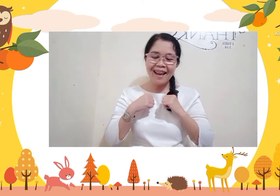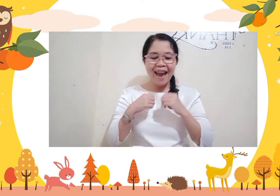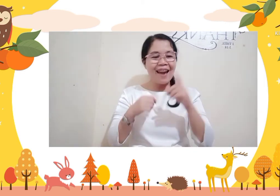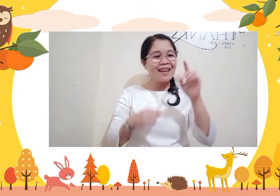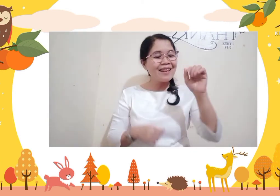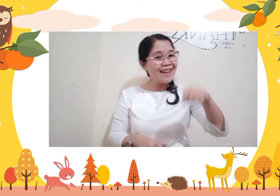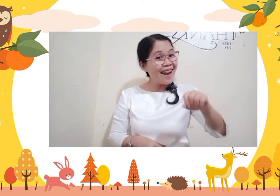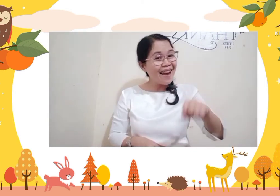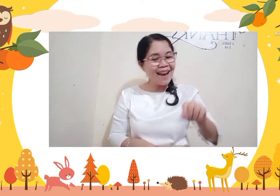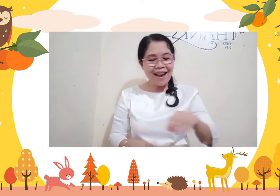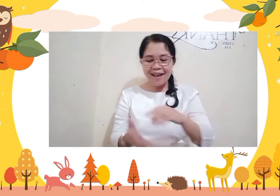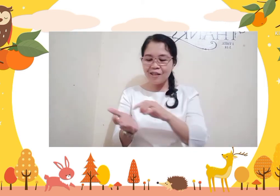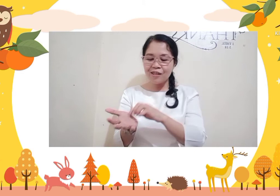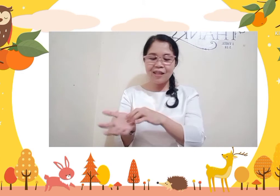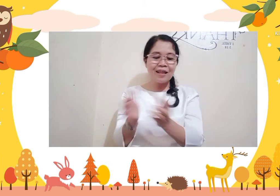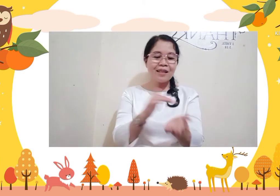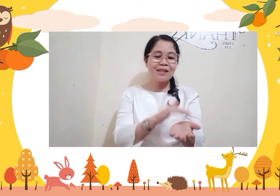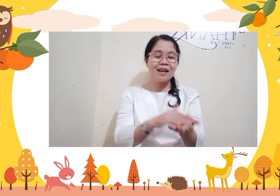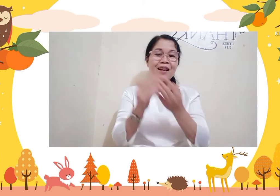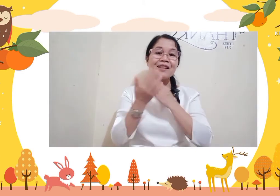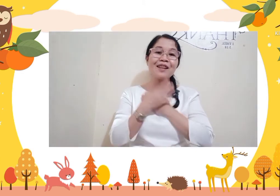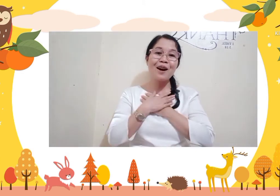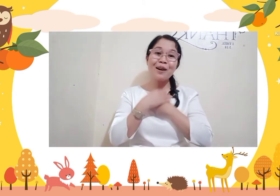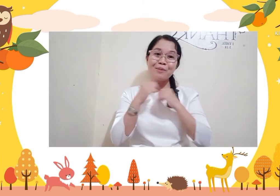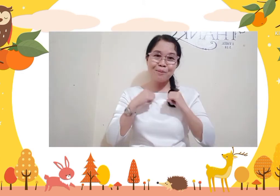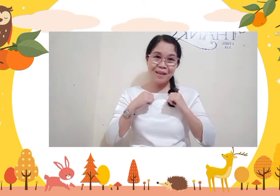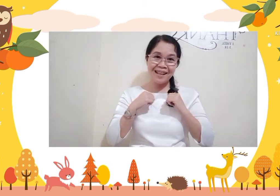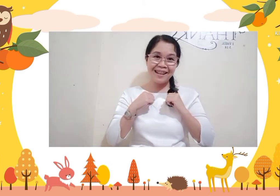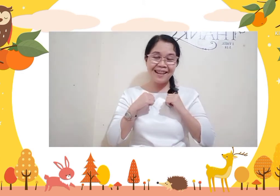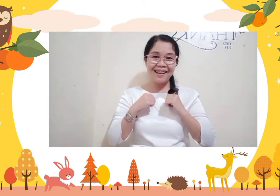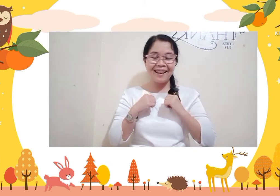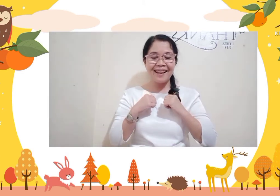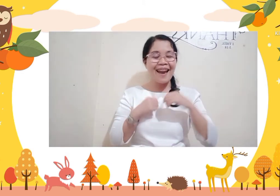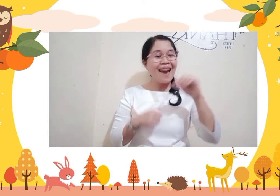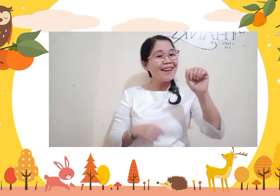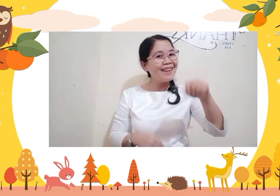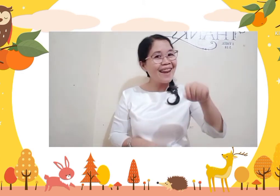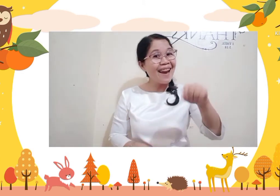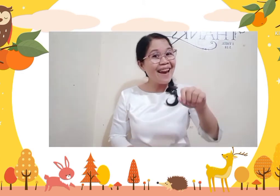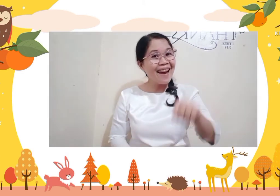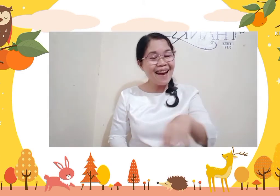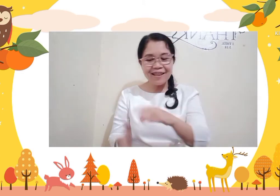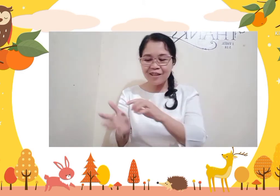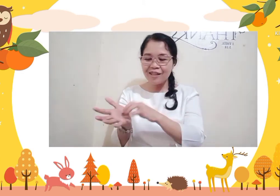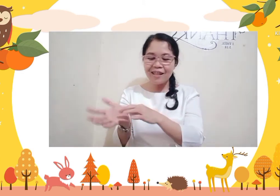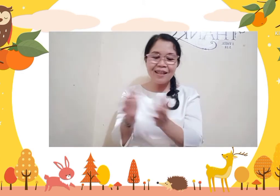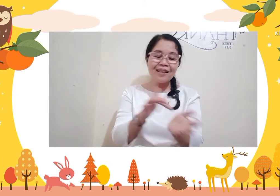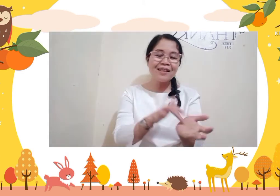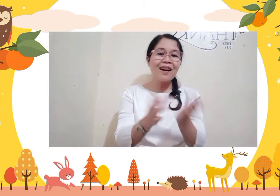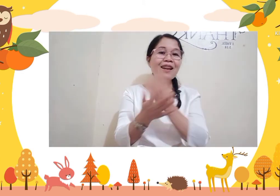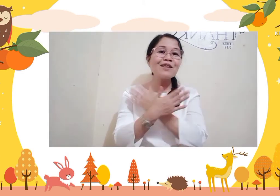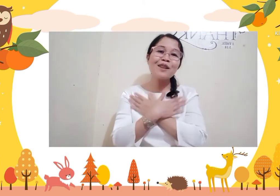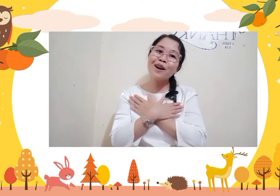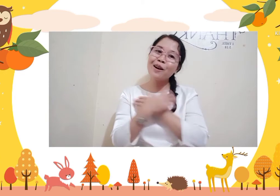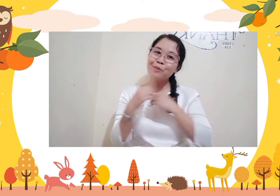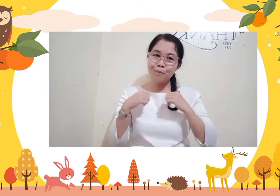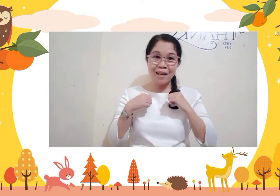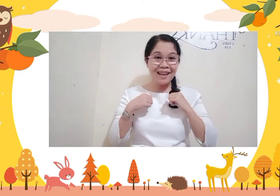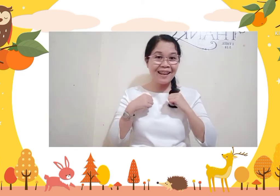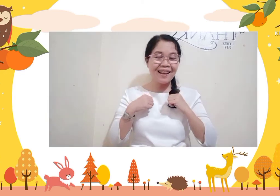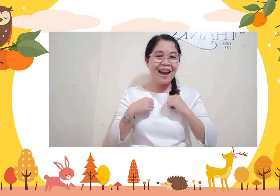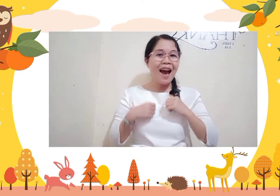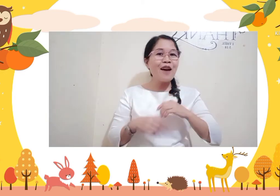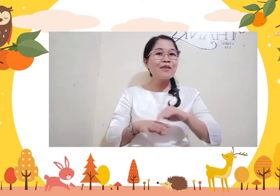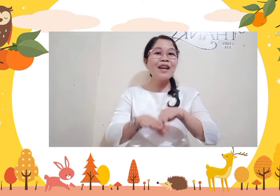Yes, Jesus loves me. Yes, Jesus loves